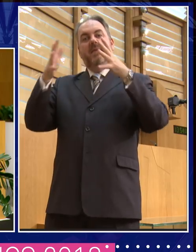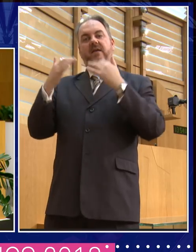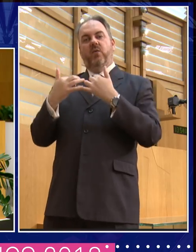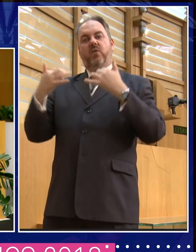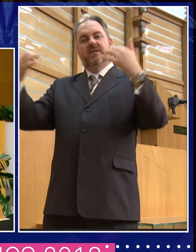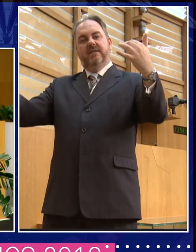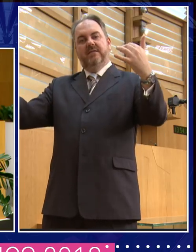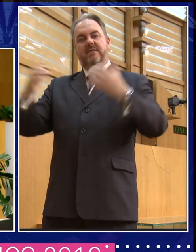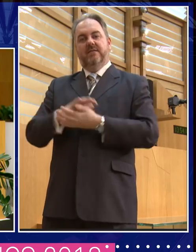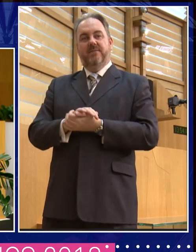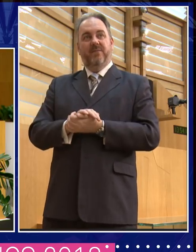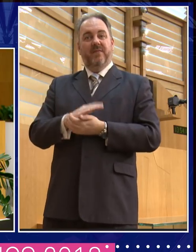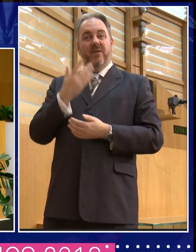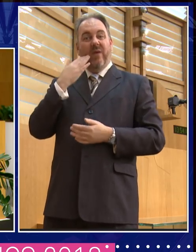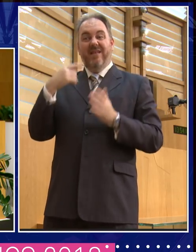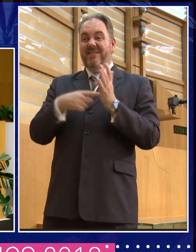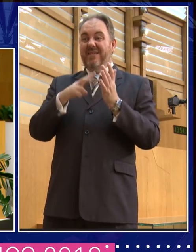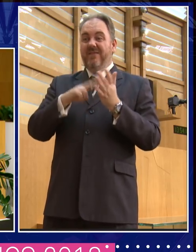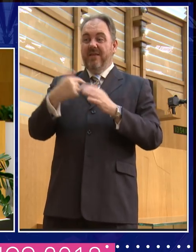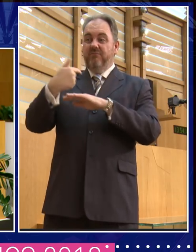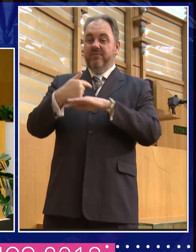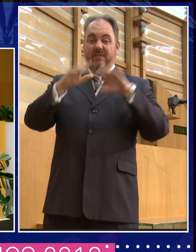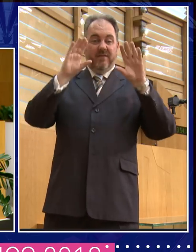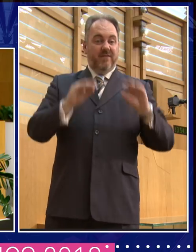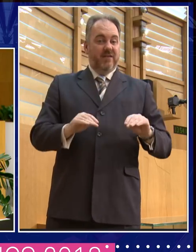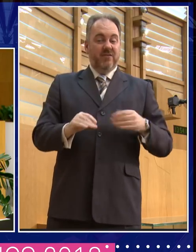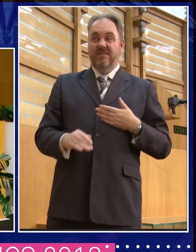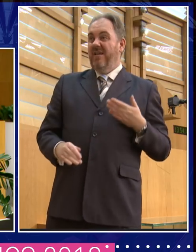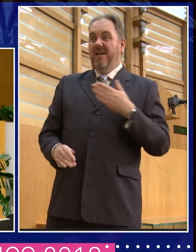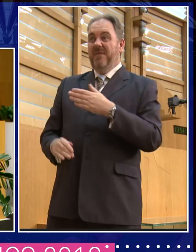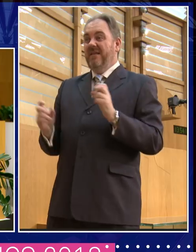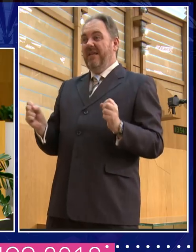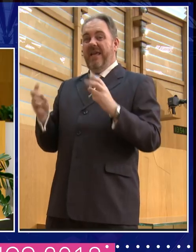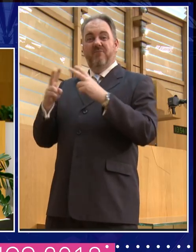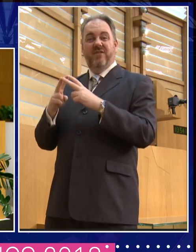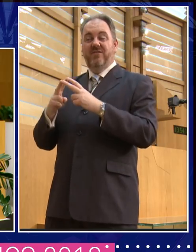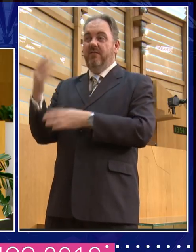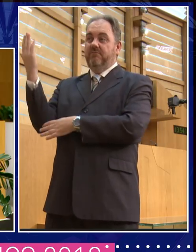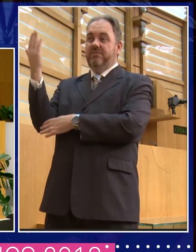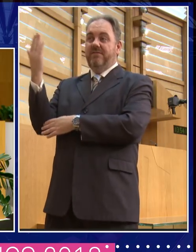And when all this is gone, I shall be in the university library in Cambridge writing extremely boring things. I'm being very happy here.